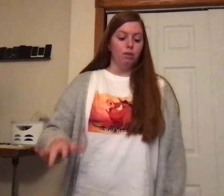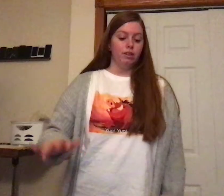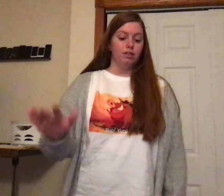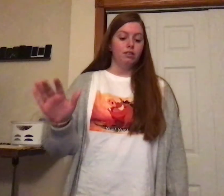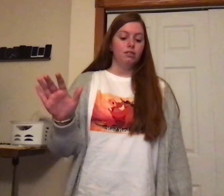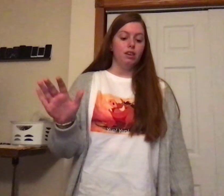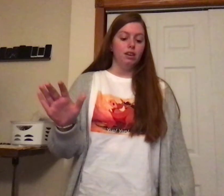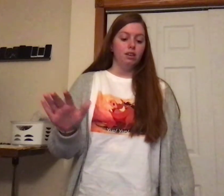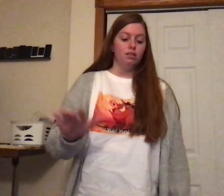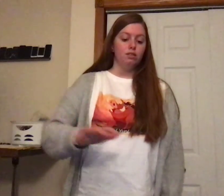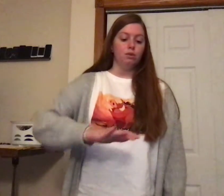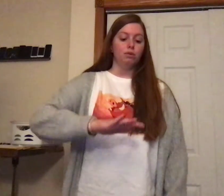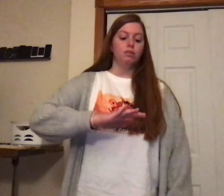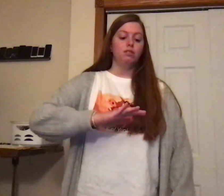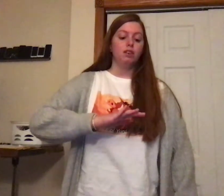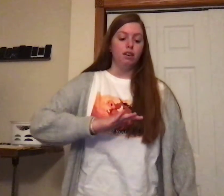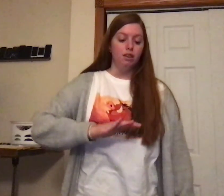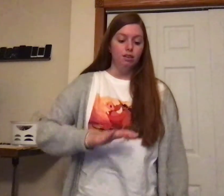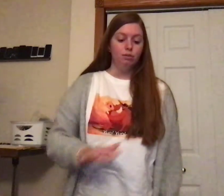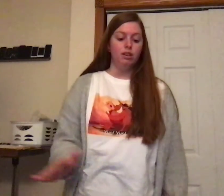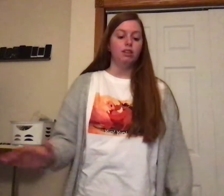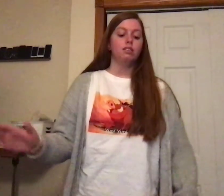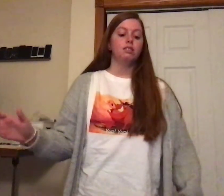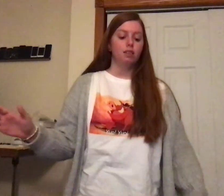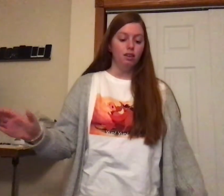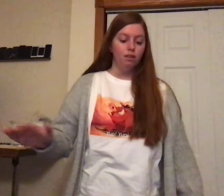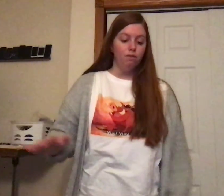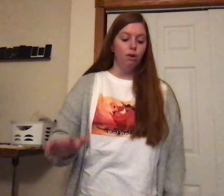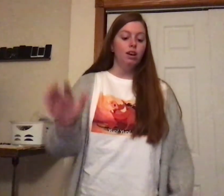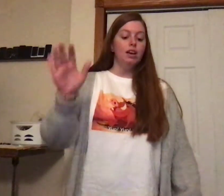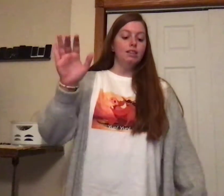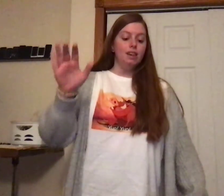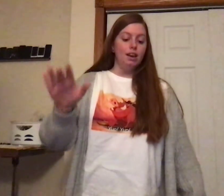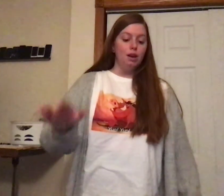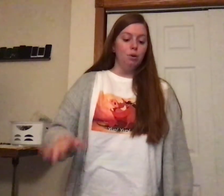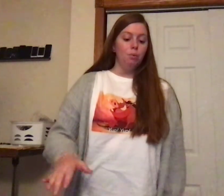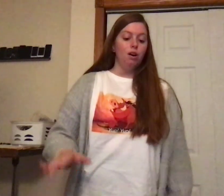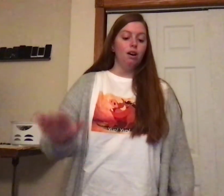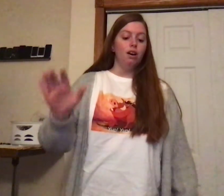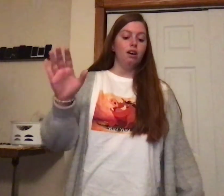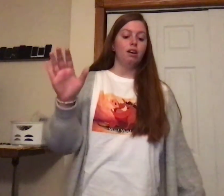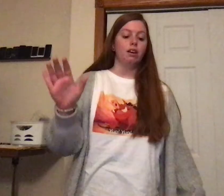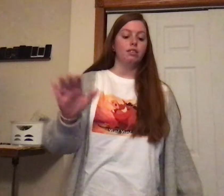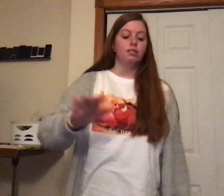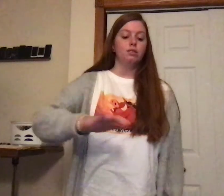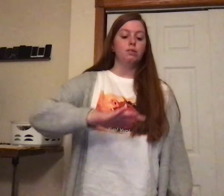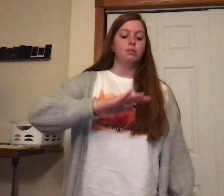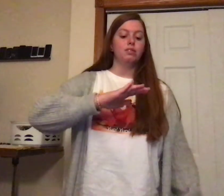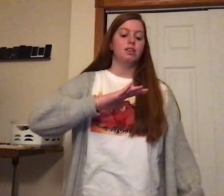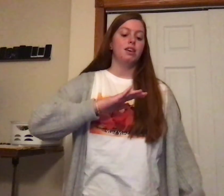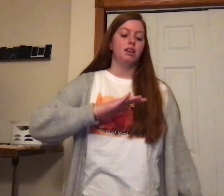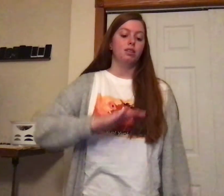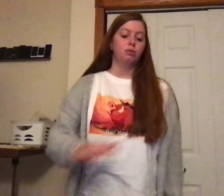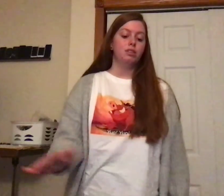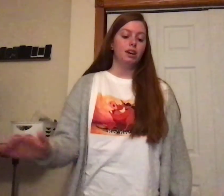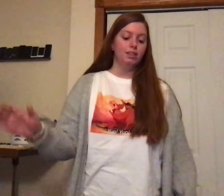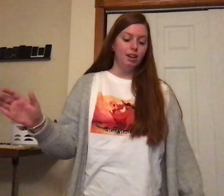1, te, 2, te, 3, te, 1, 2, te, 3, ta, ta,